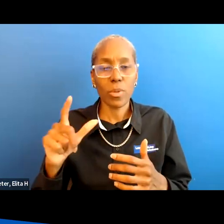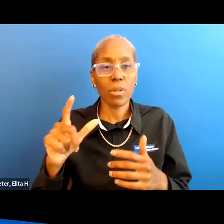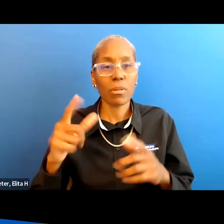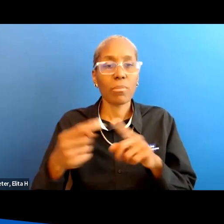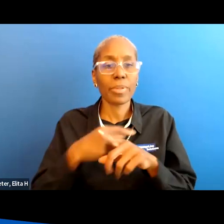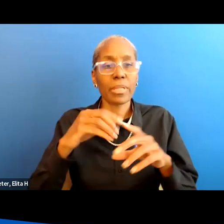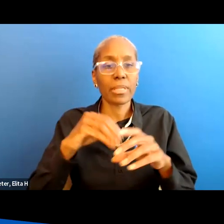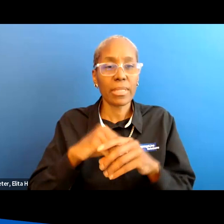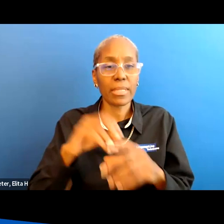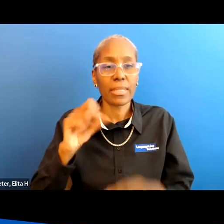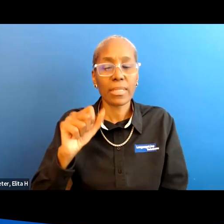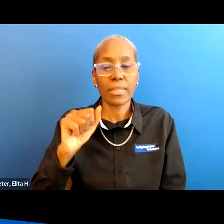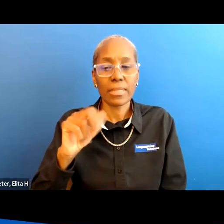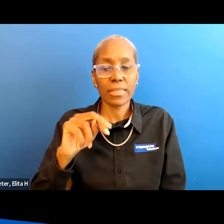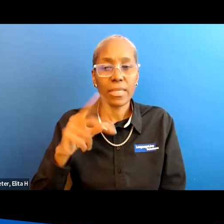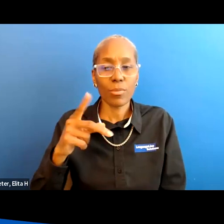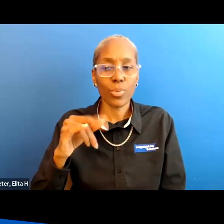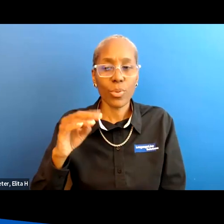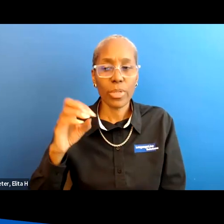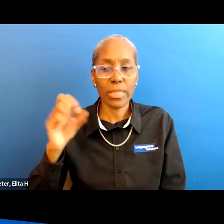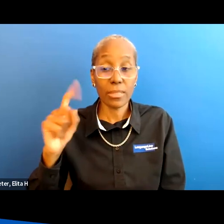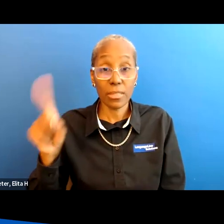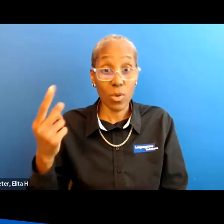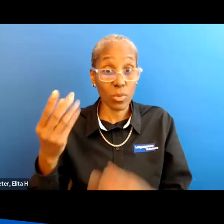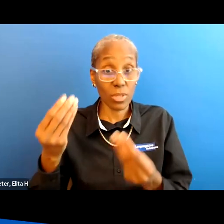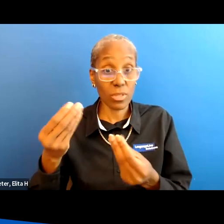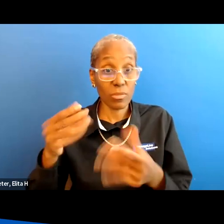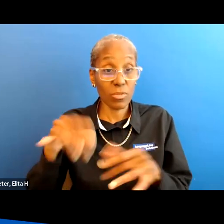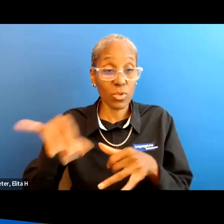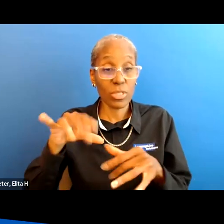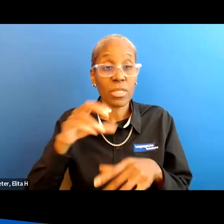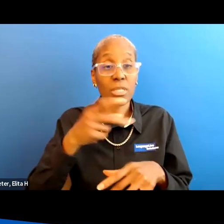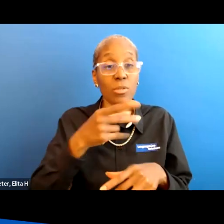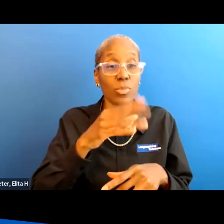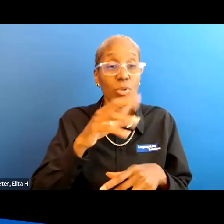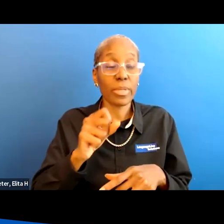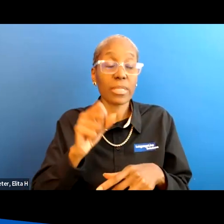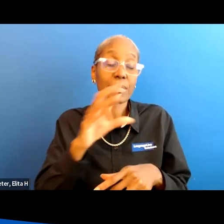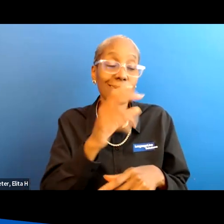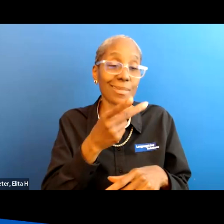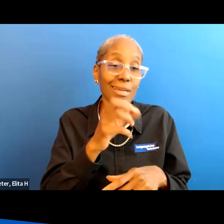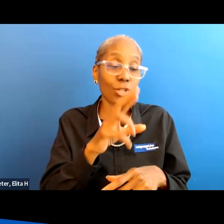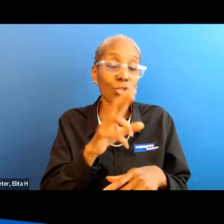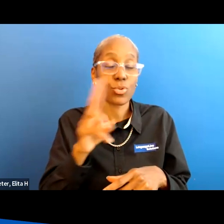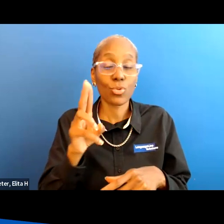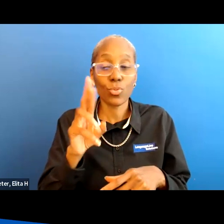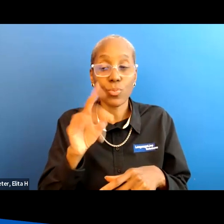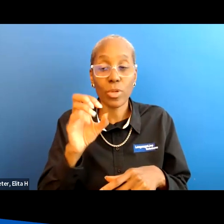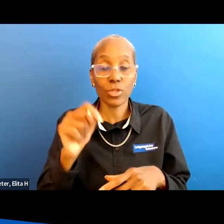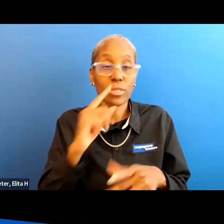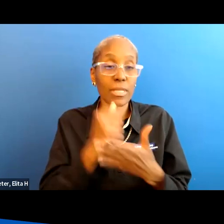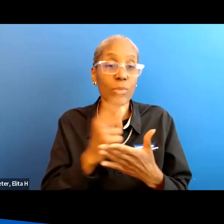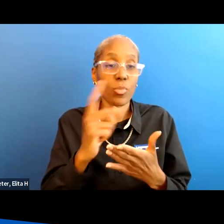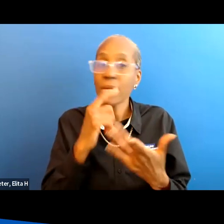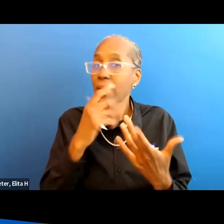proteus colonization with proteus the only solution being suprapubic says kaiser urologist where can i get the best help if i